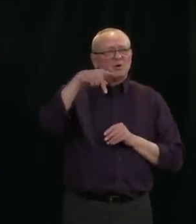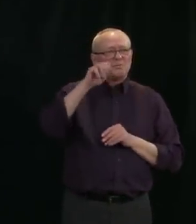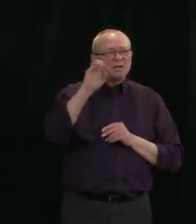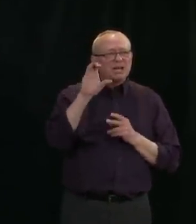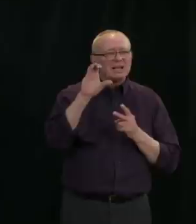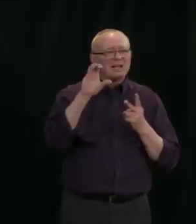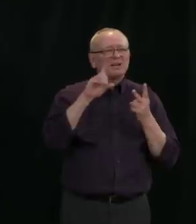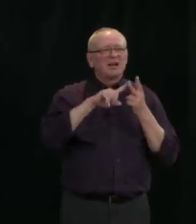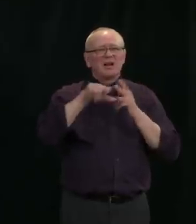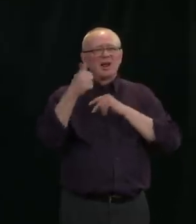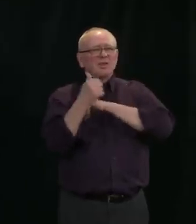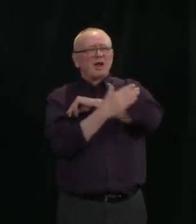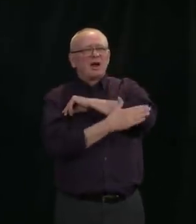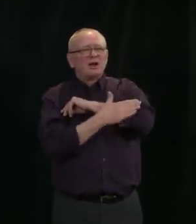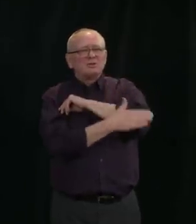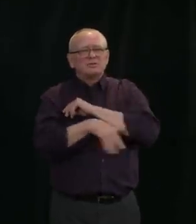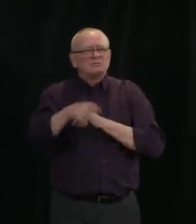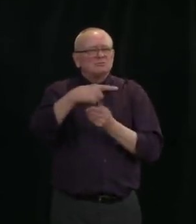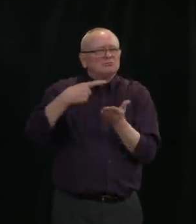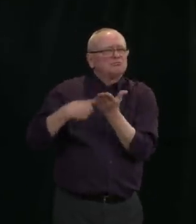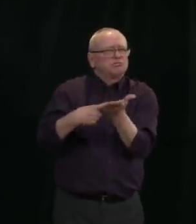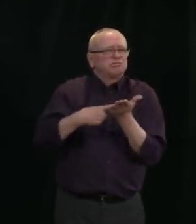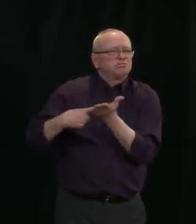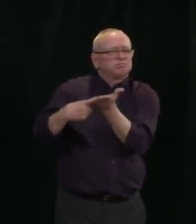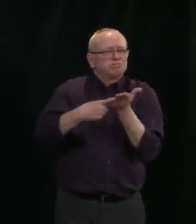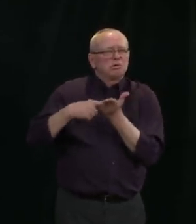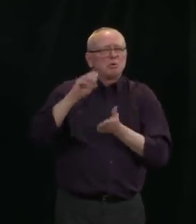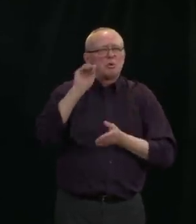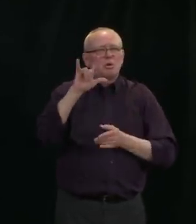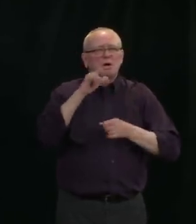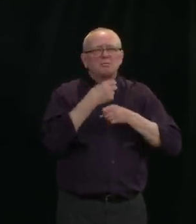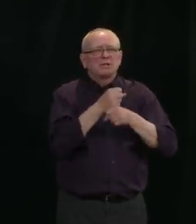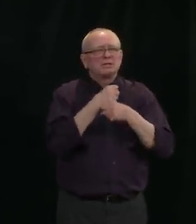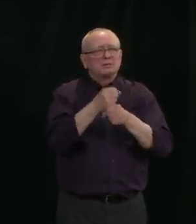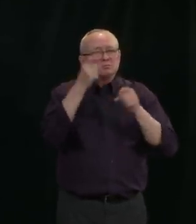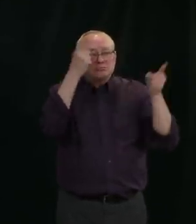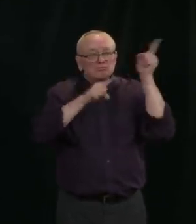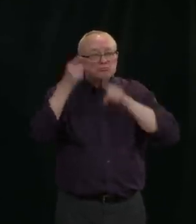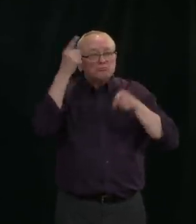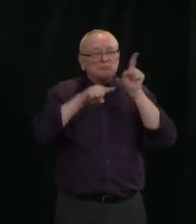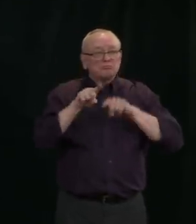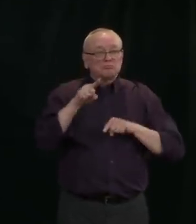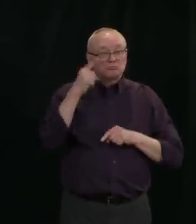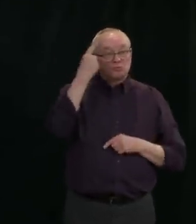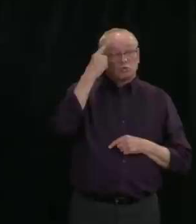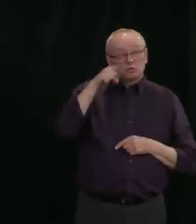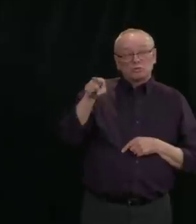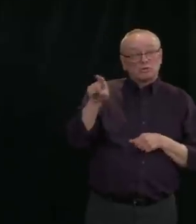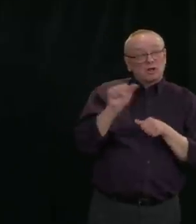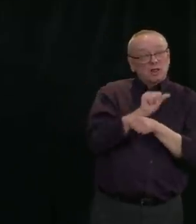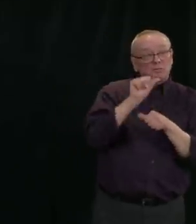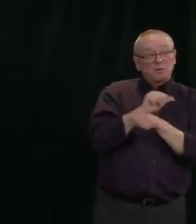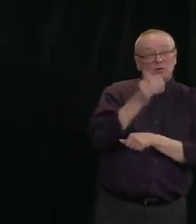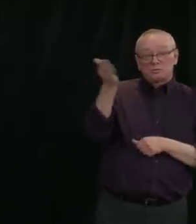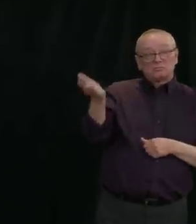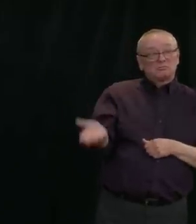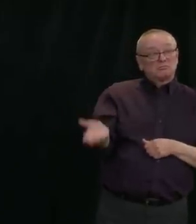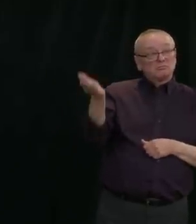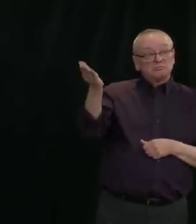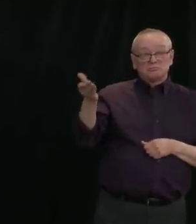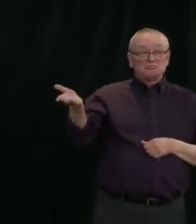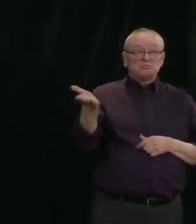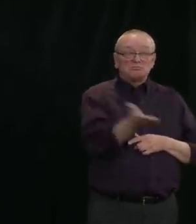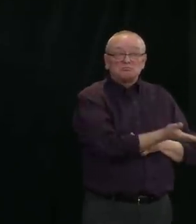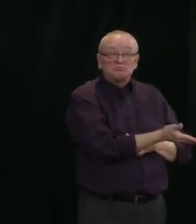oil production sharing agreement. I am wondering whether you or any Alberta officials have been invited to take part or whether you would consider taking